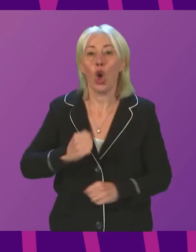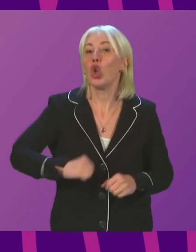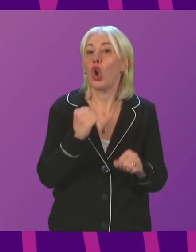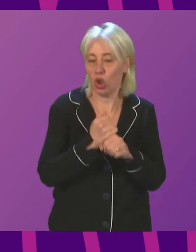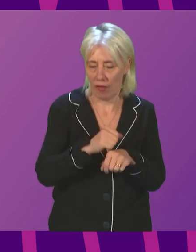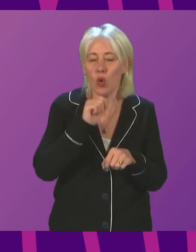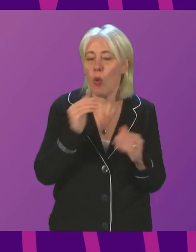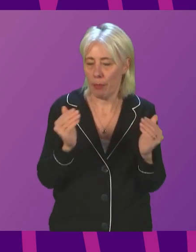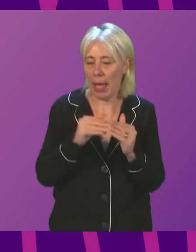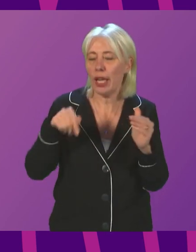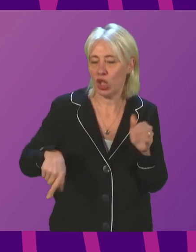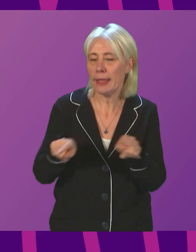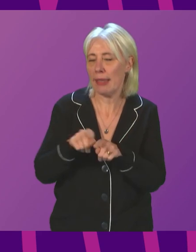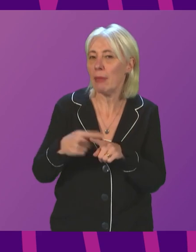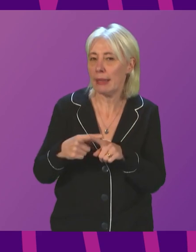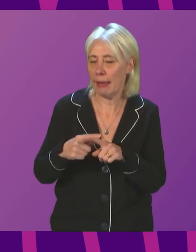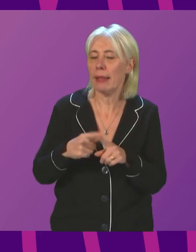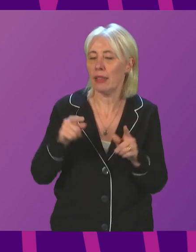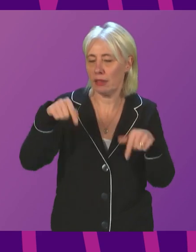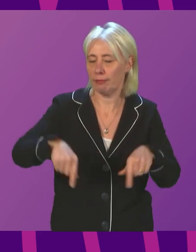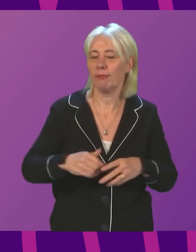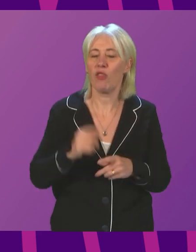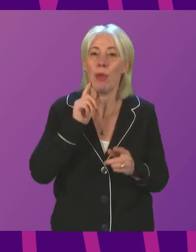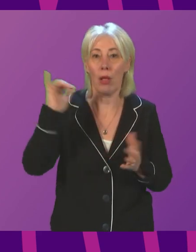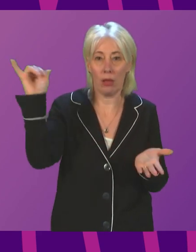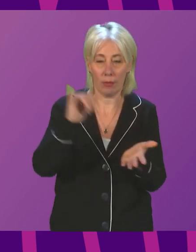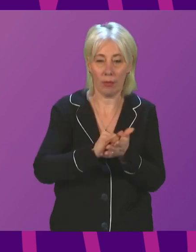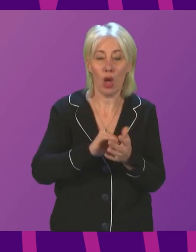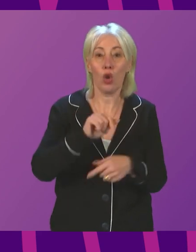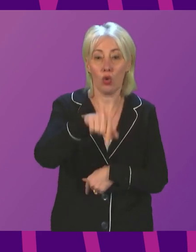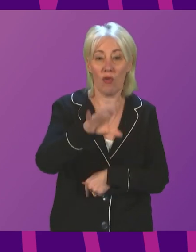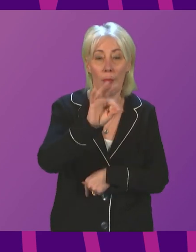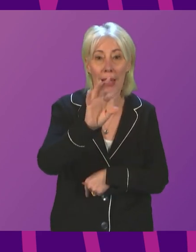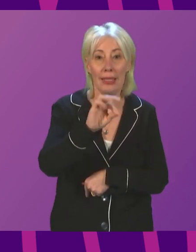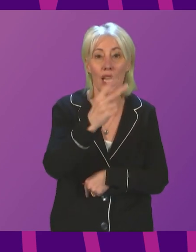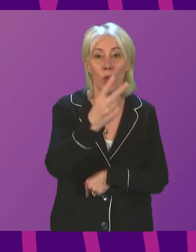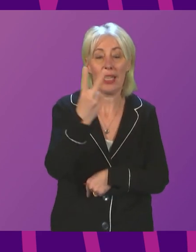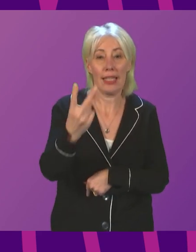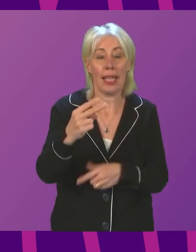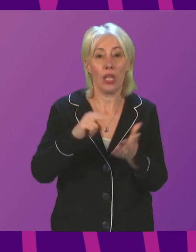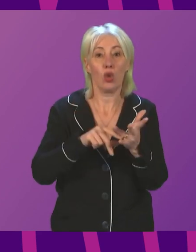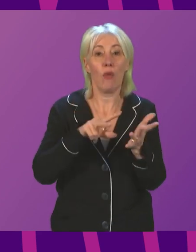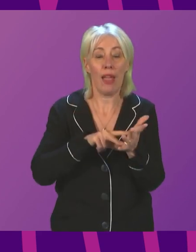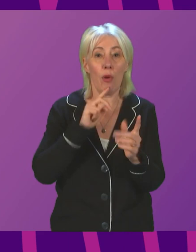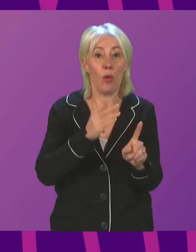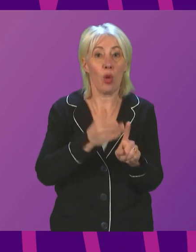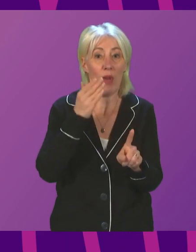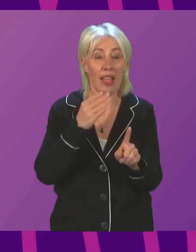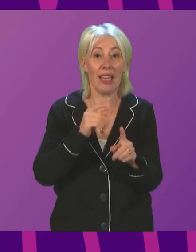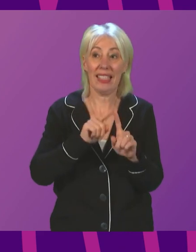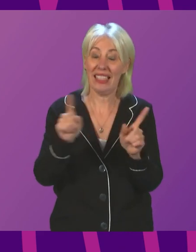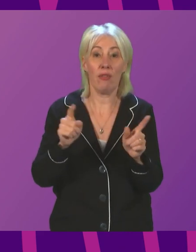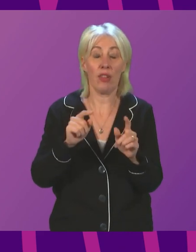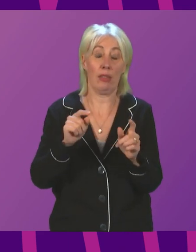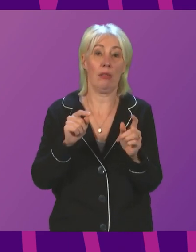this change to regulations for arrivals here. With effect from Monday the 22nd of November, we will recognise vaccines